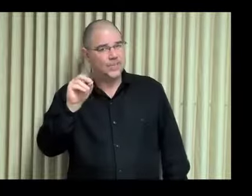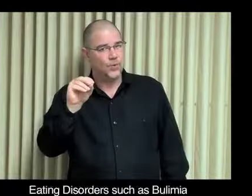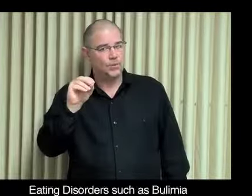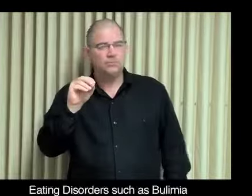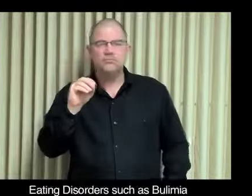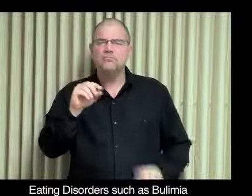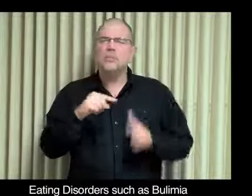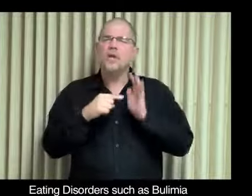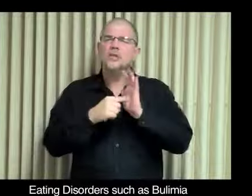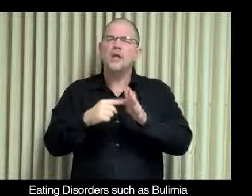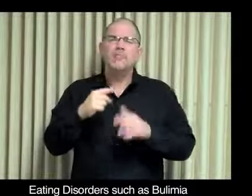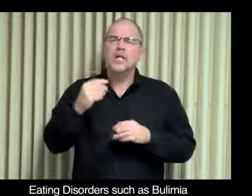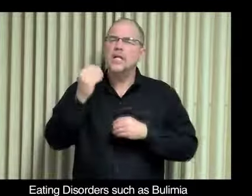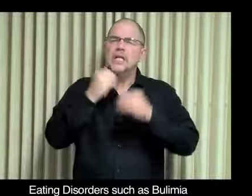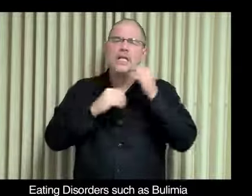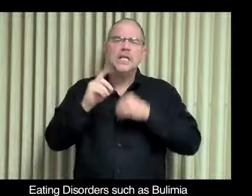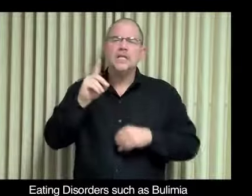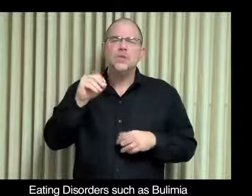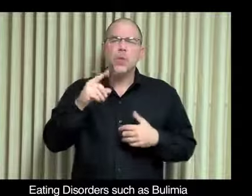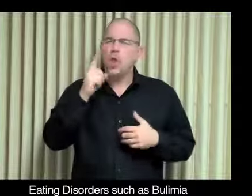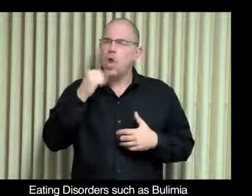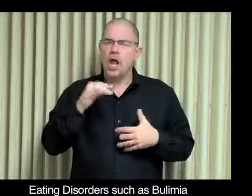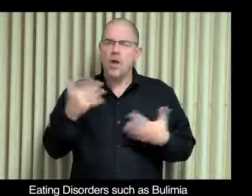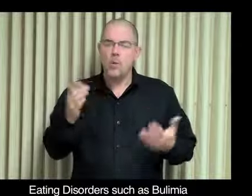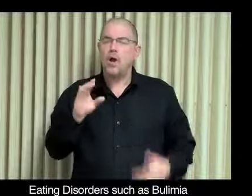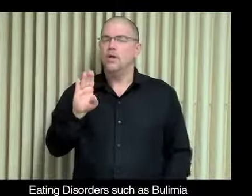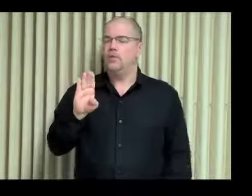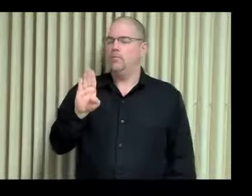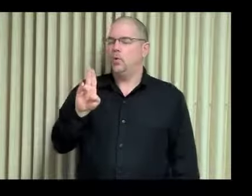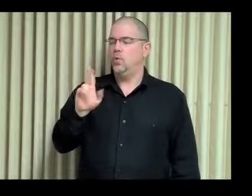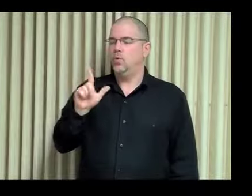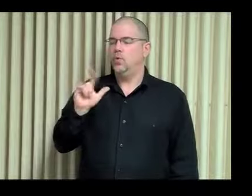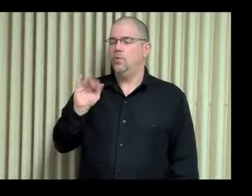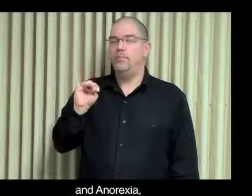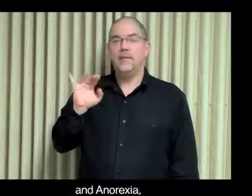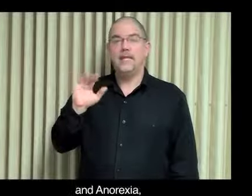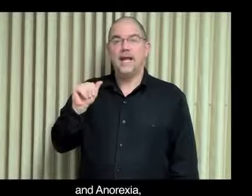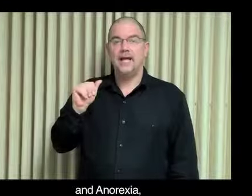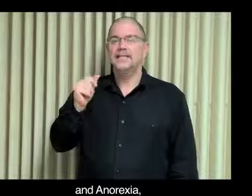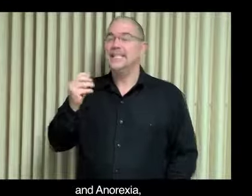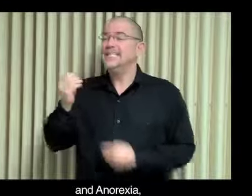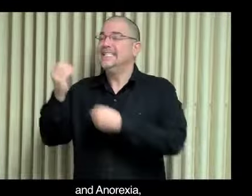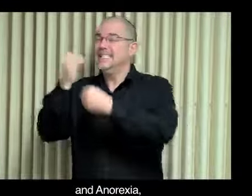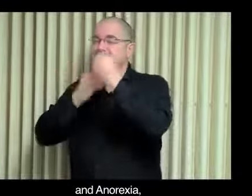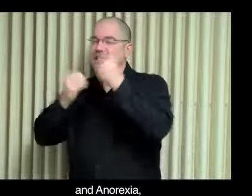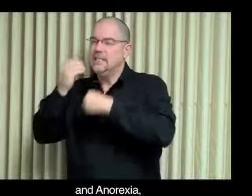eating disorders such as bulimia and anorexia,